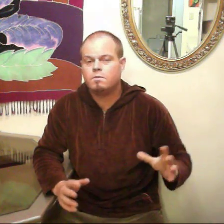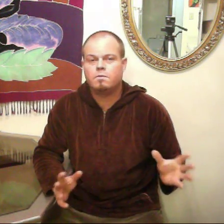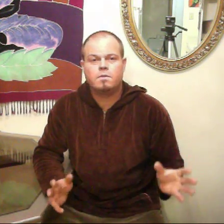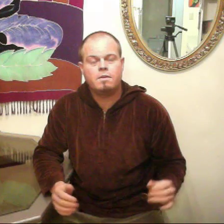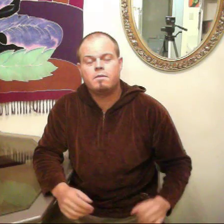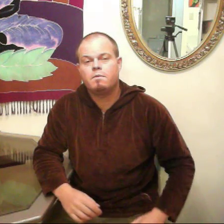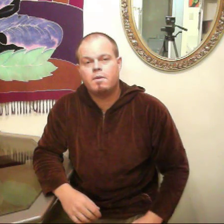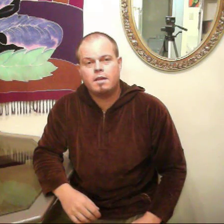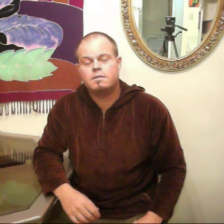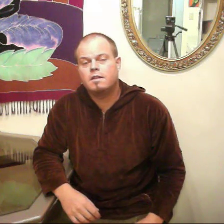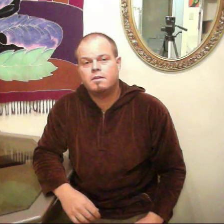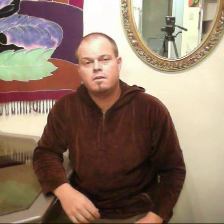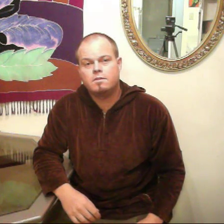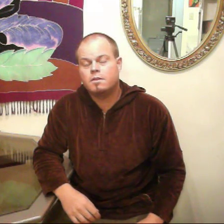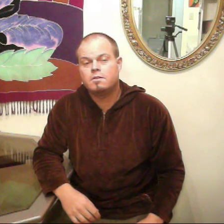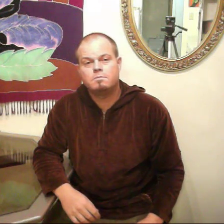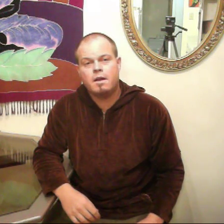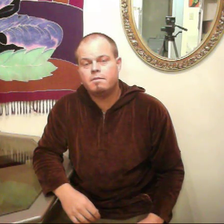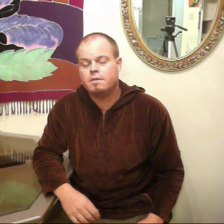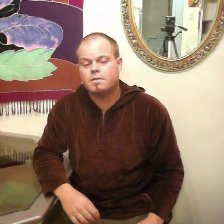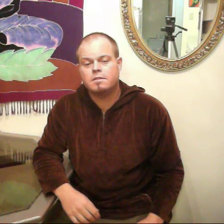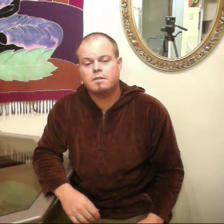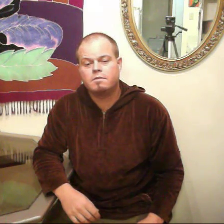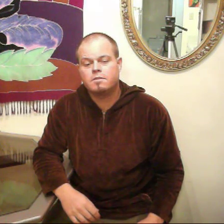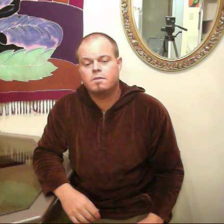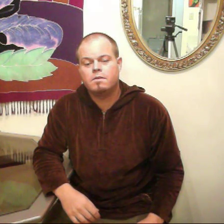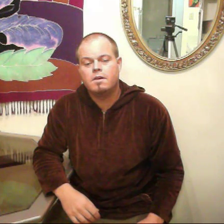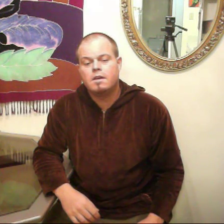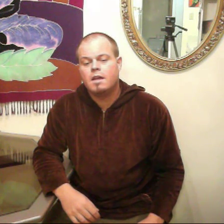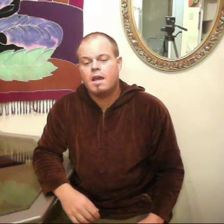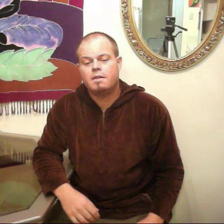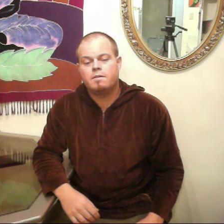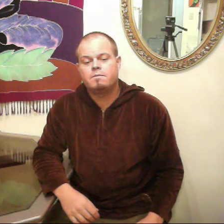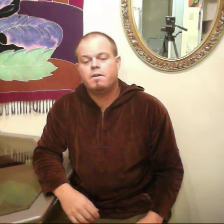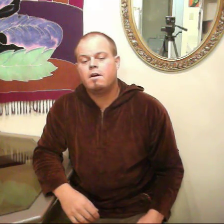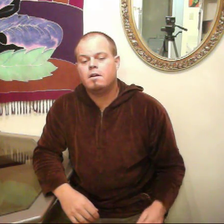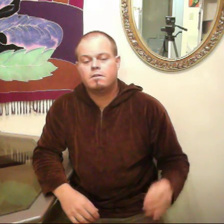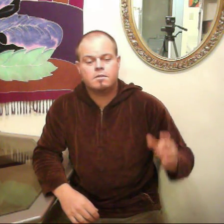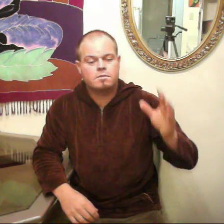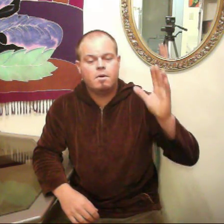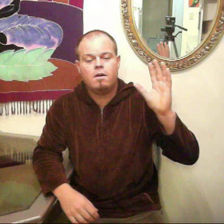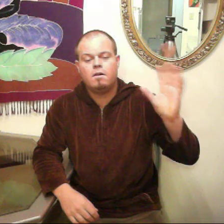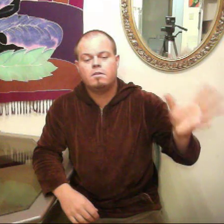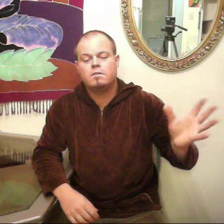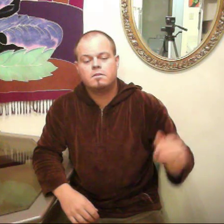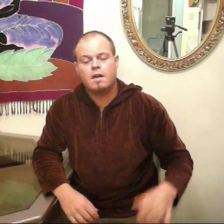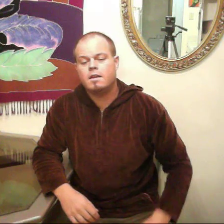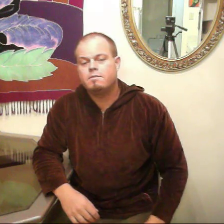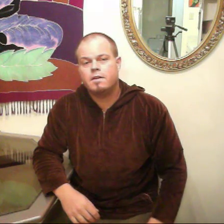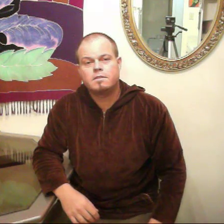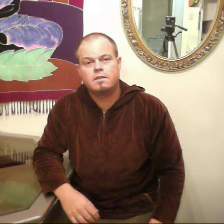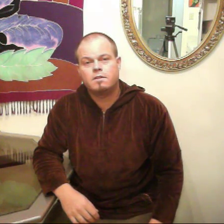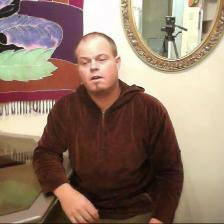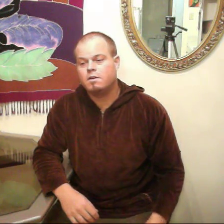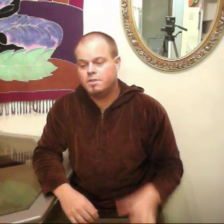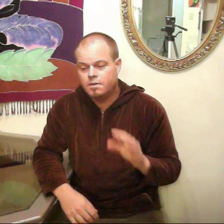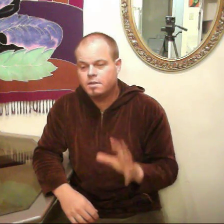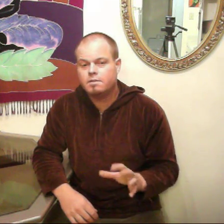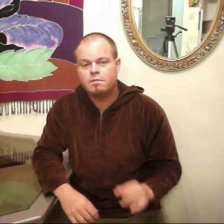different ways that there's benefits and stuff. and the far, the small side effects that there are during the